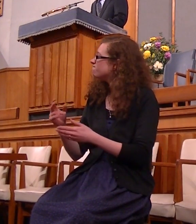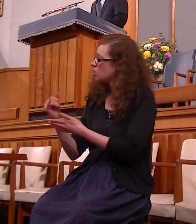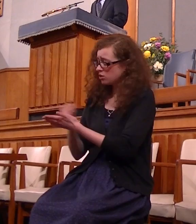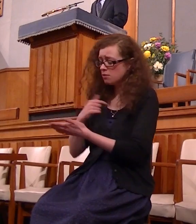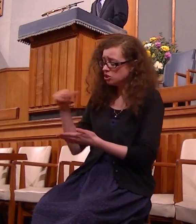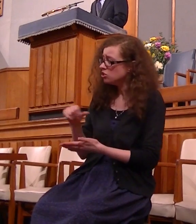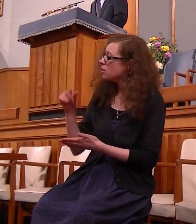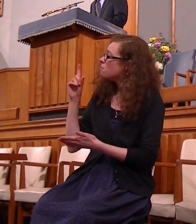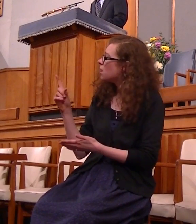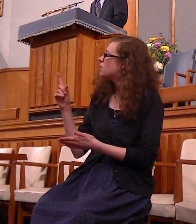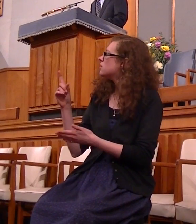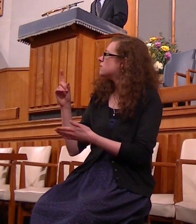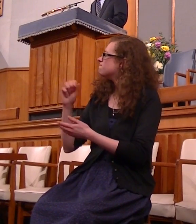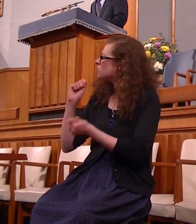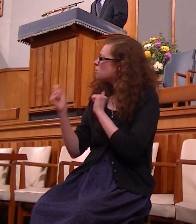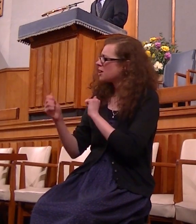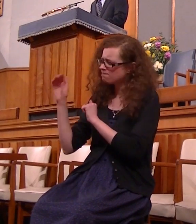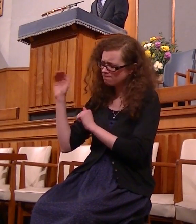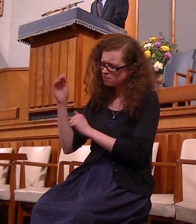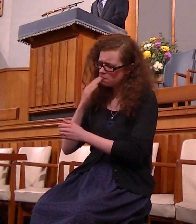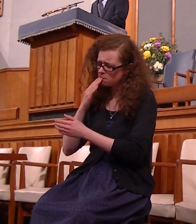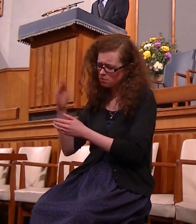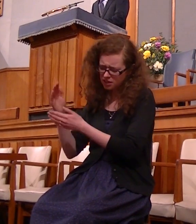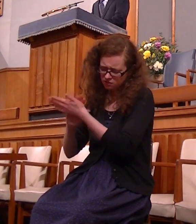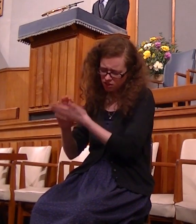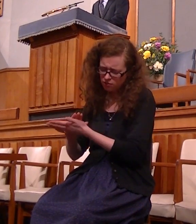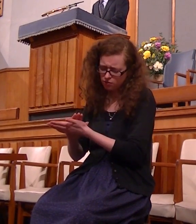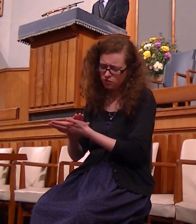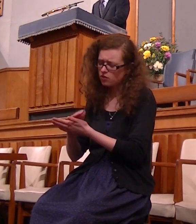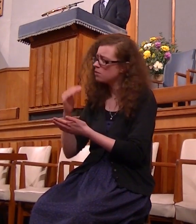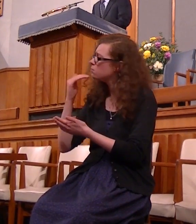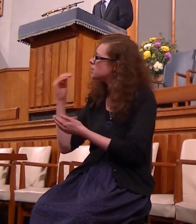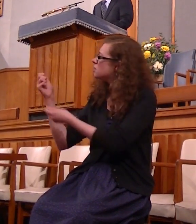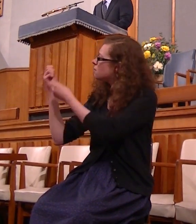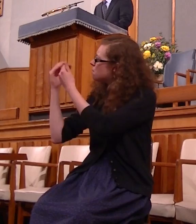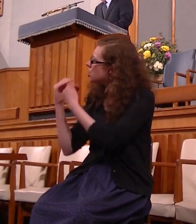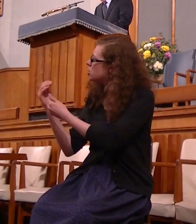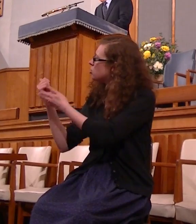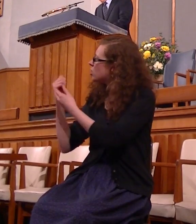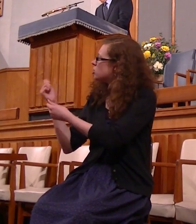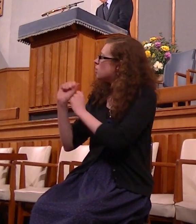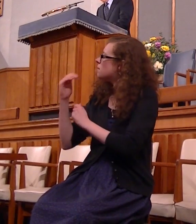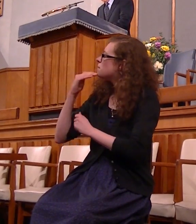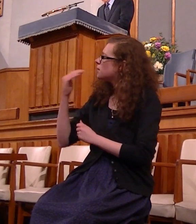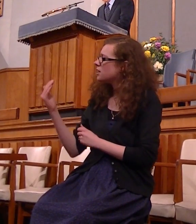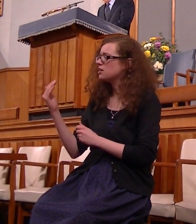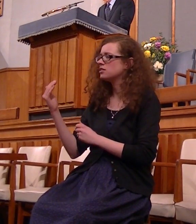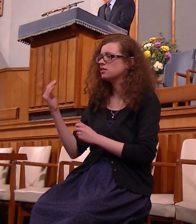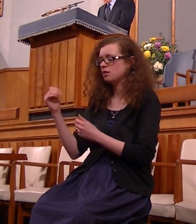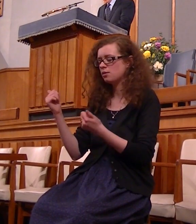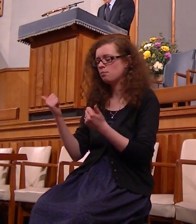and you repent of your sin and you ask for his mercy and grace and he